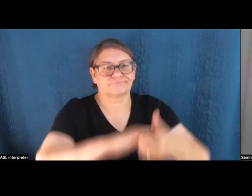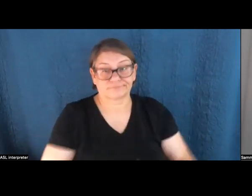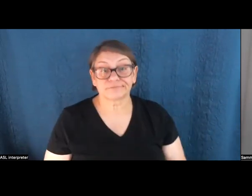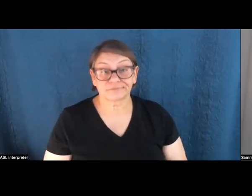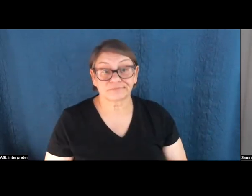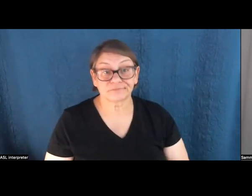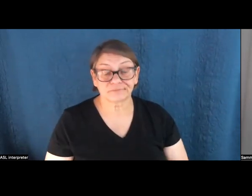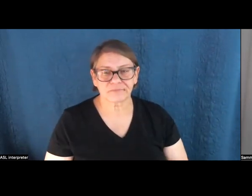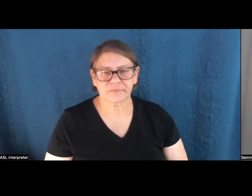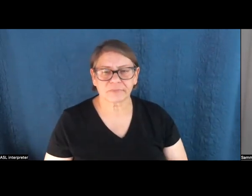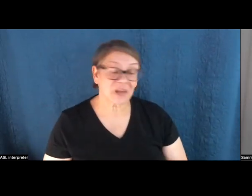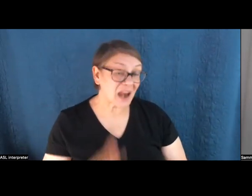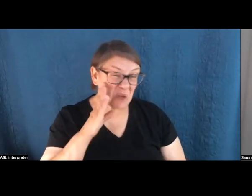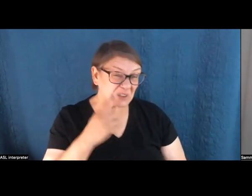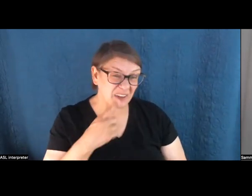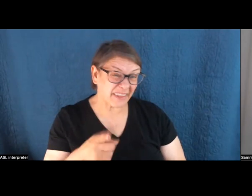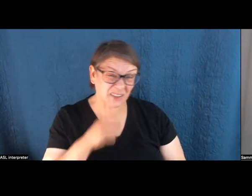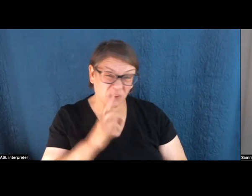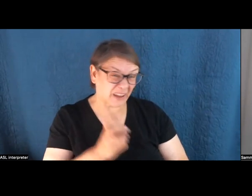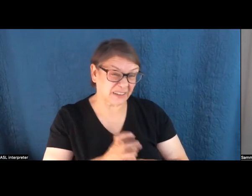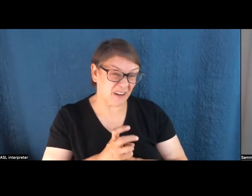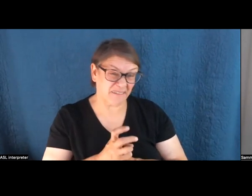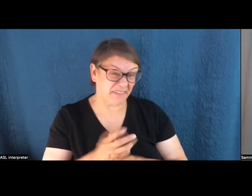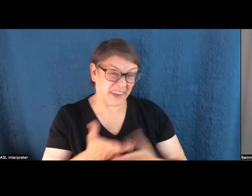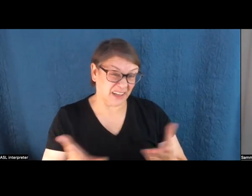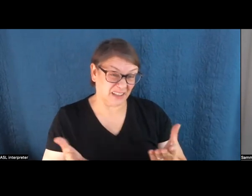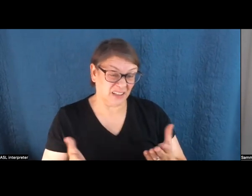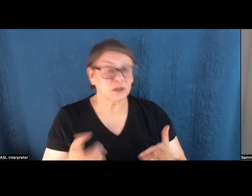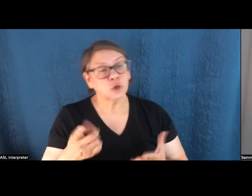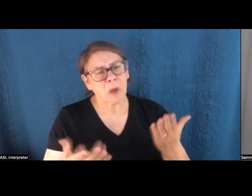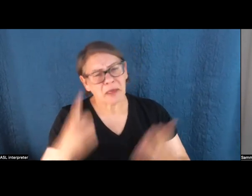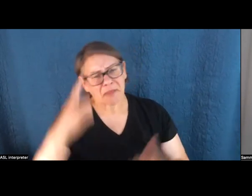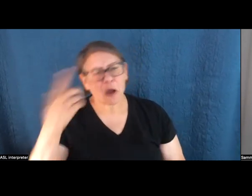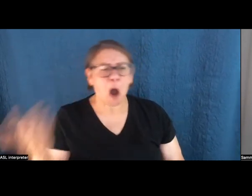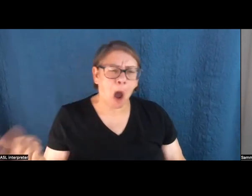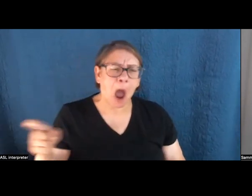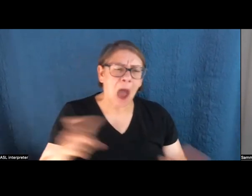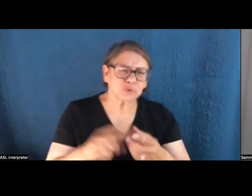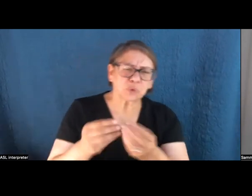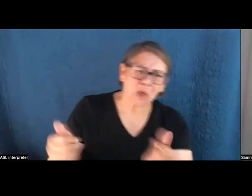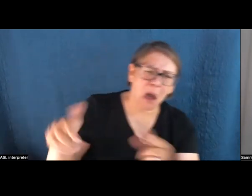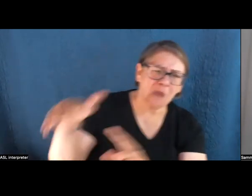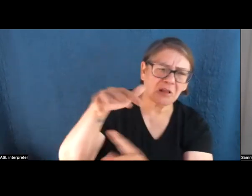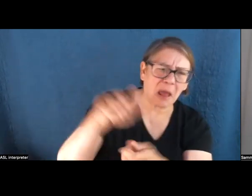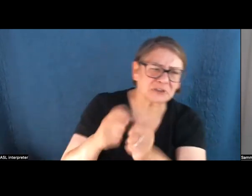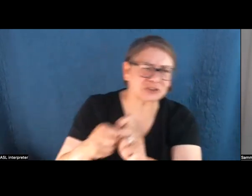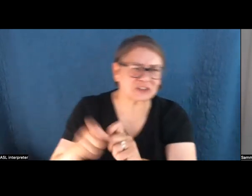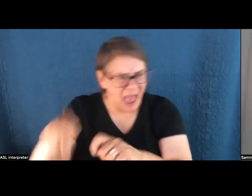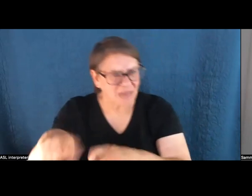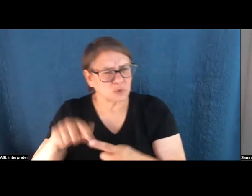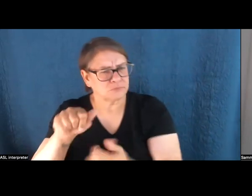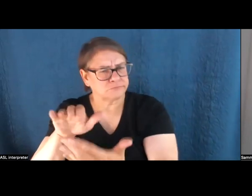And I guess I would say this is really a tough balancing act. And again, you might be thinking, look, we got to solve climate change. These folks just got to deal with it.